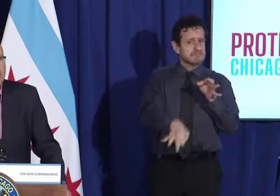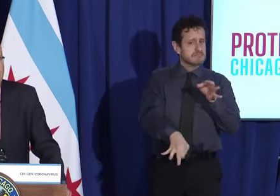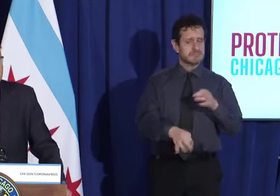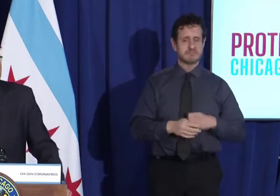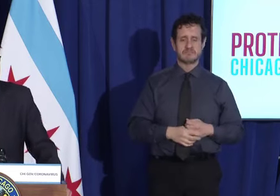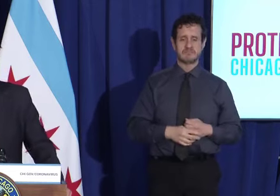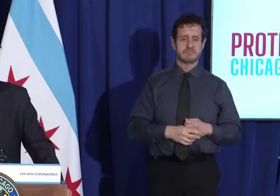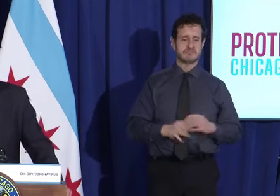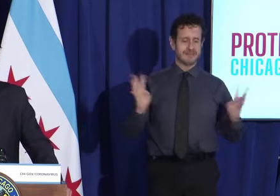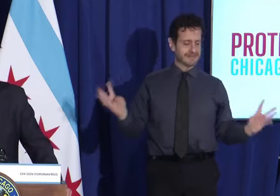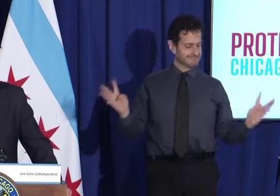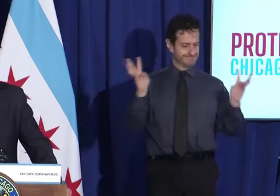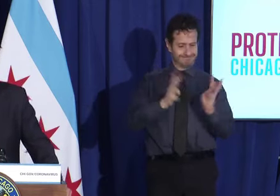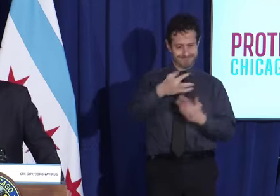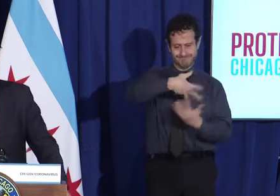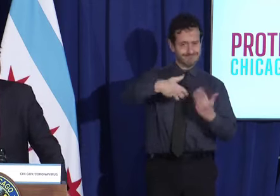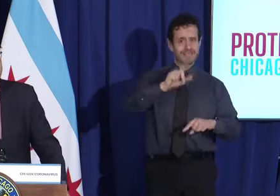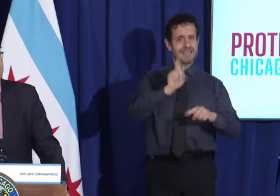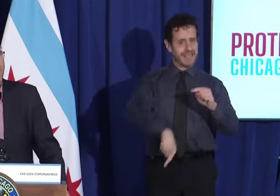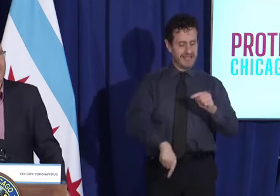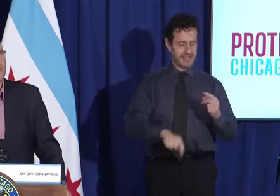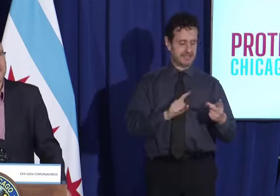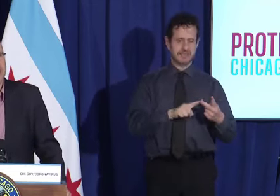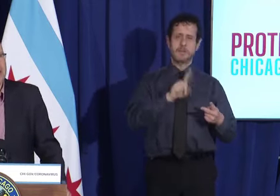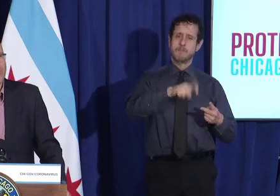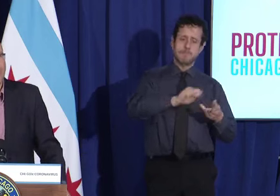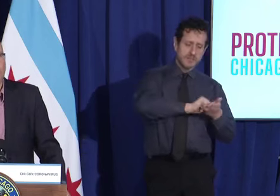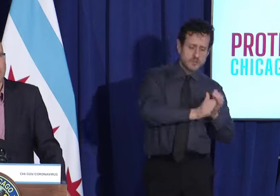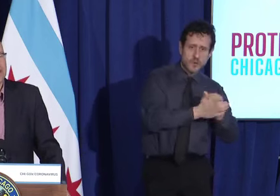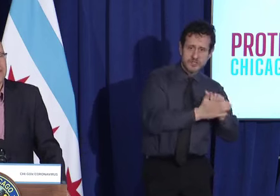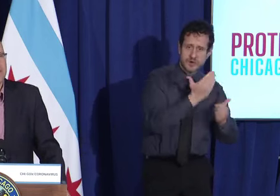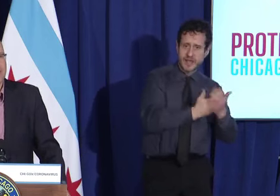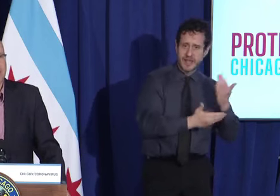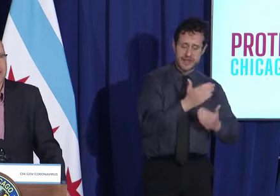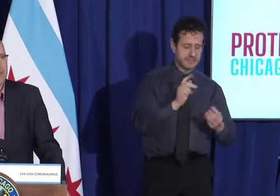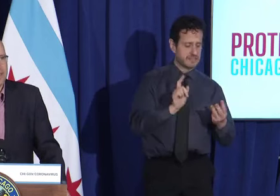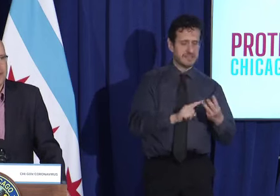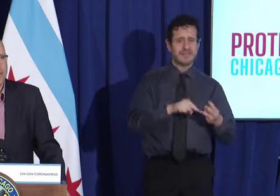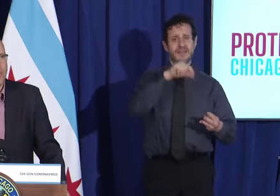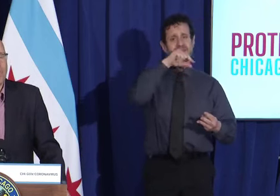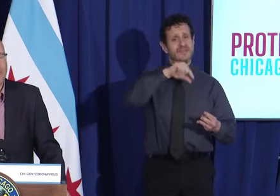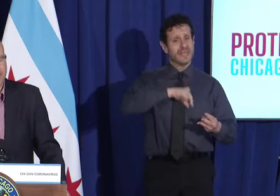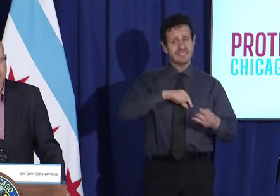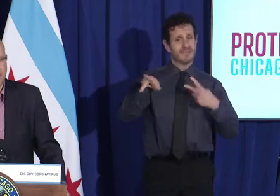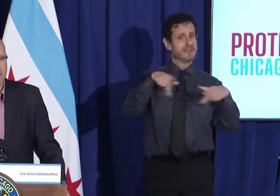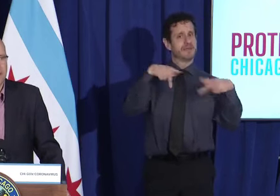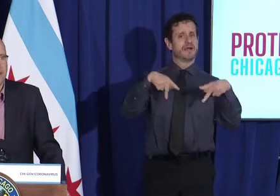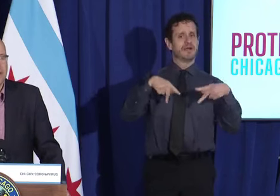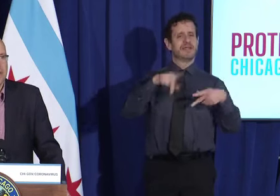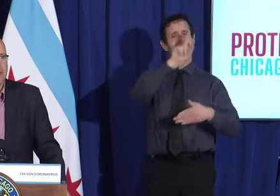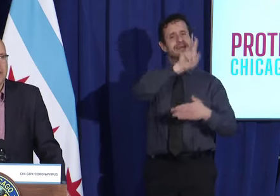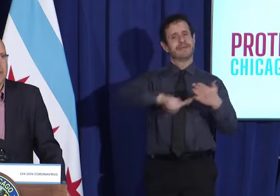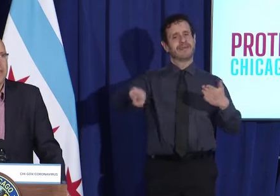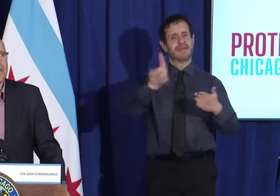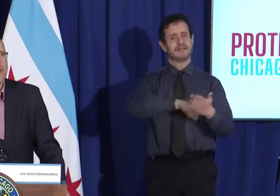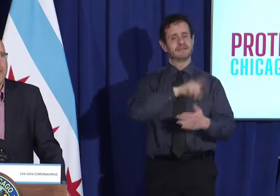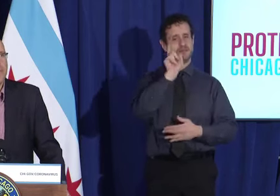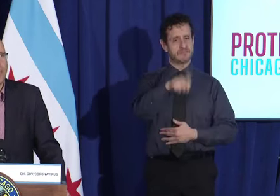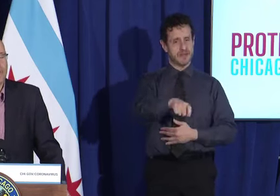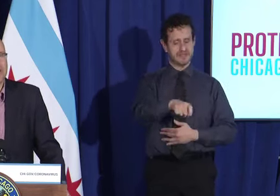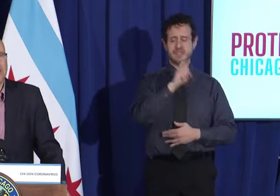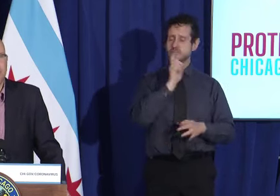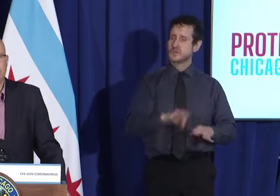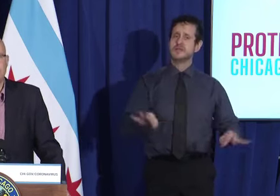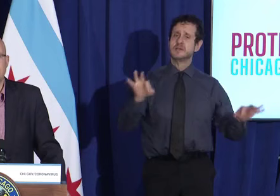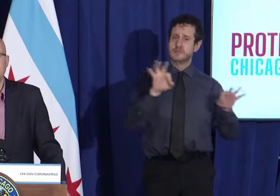congregate. We must wash our hands. We must cancel our Thanksgiving activities. We must. This is very